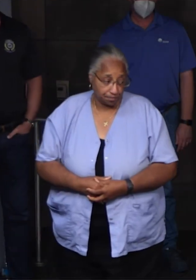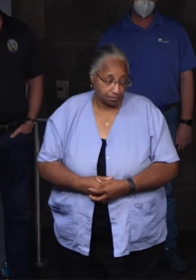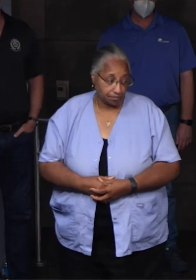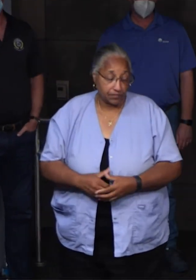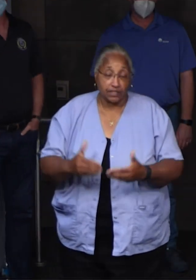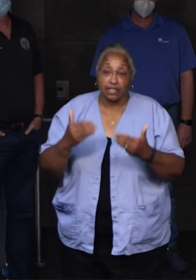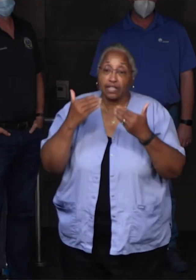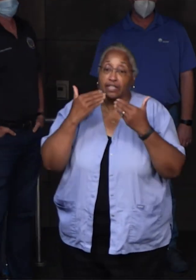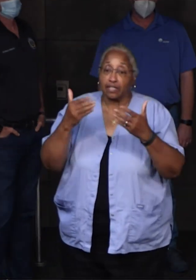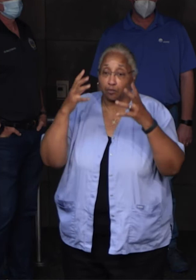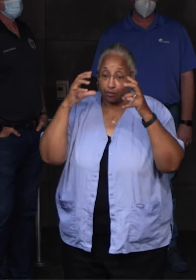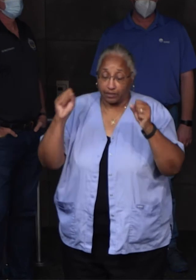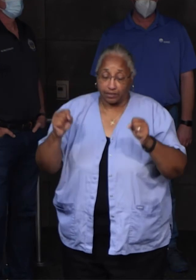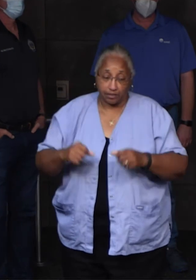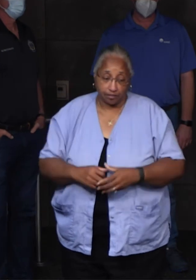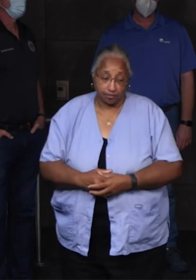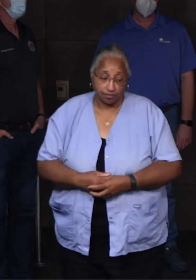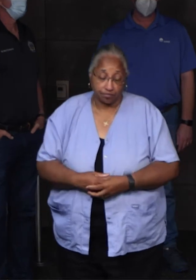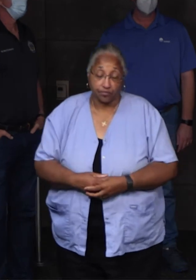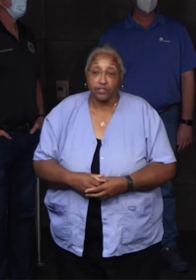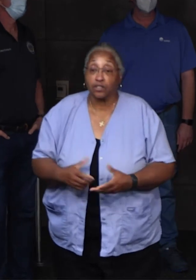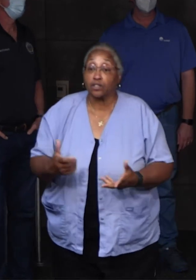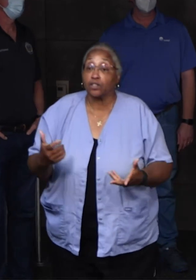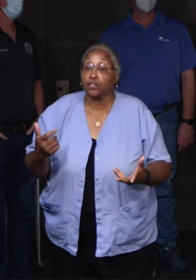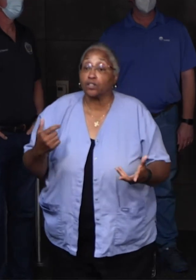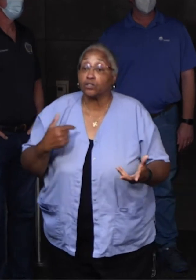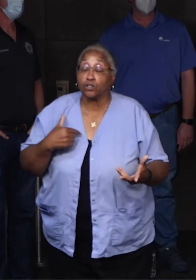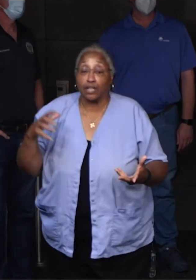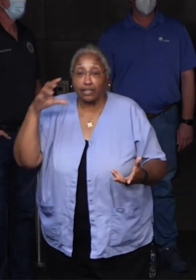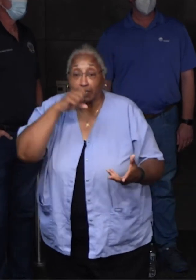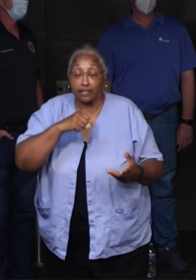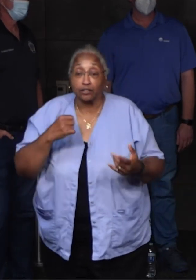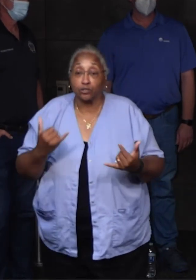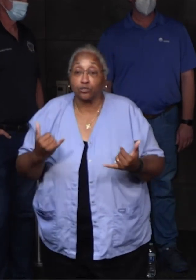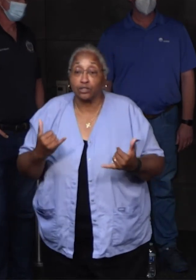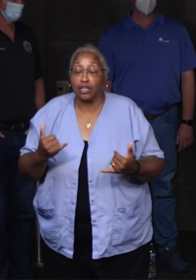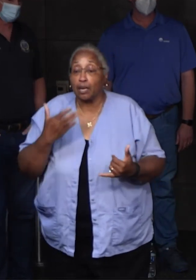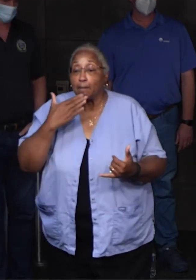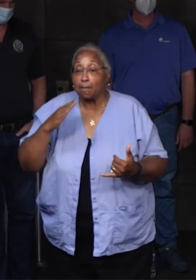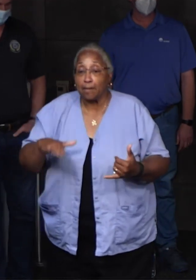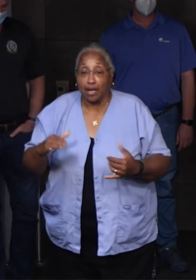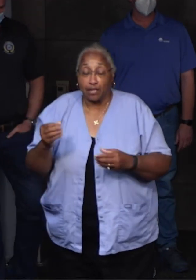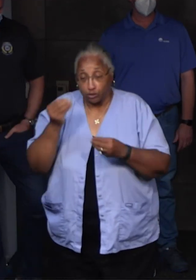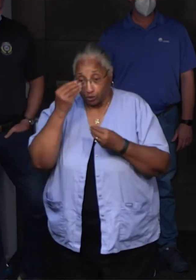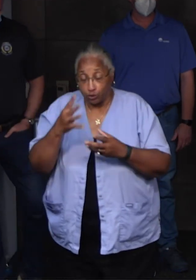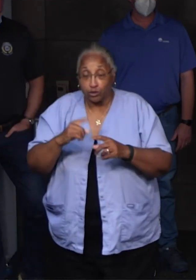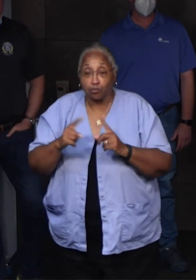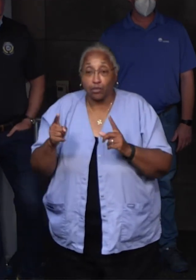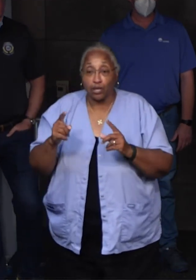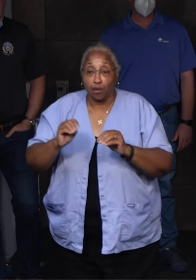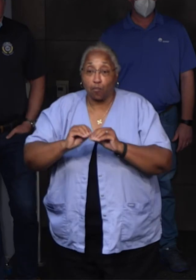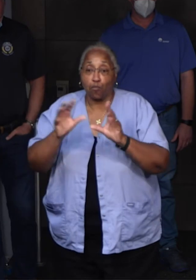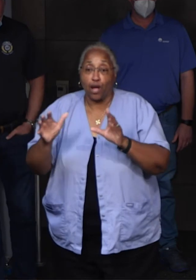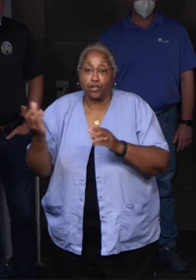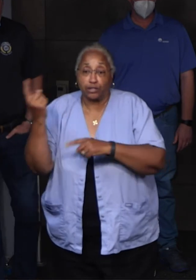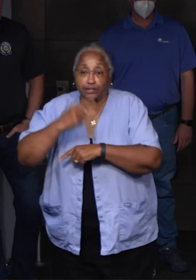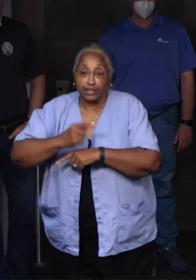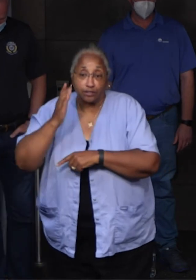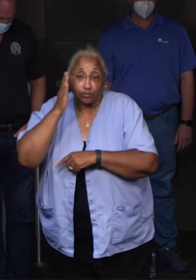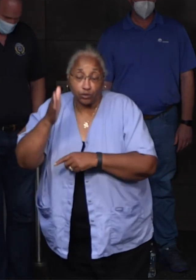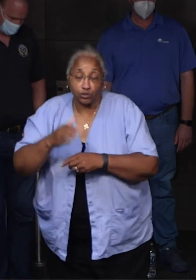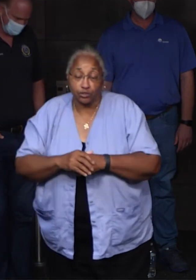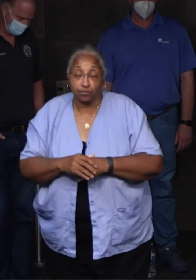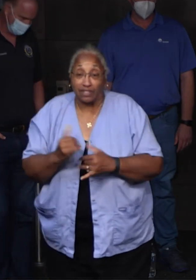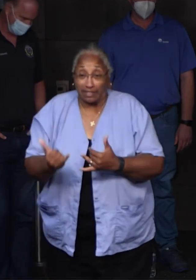Thank you, Madam President. So I guess today was a bad day, a bad day of news, but there are brighter days ahead of us, right? So this